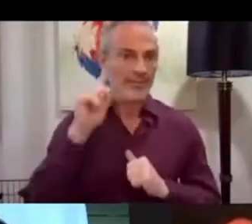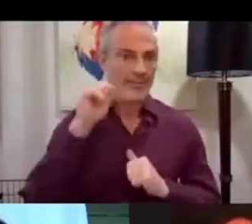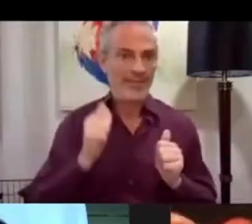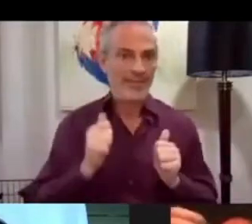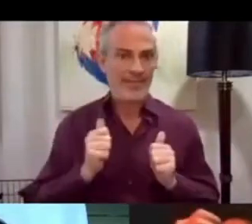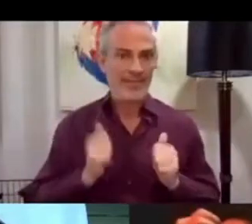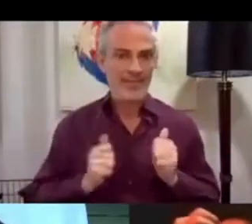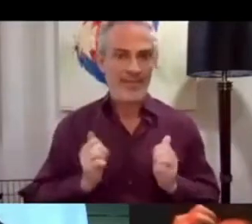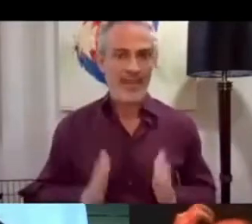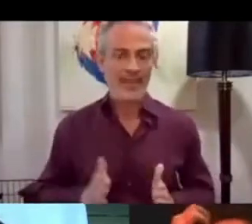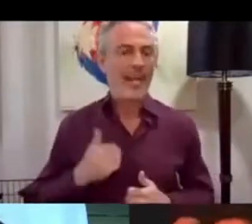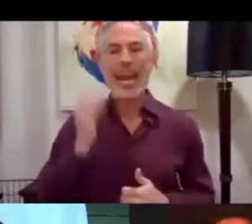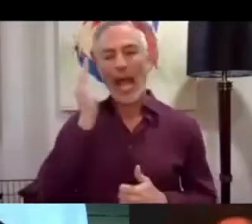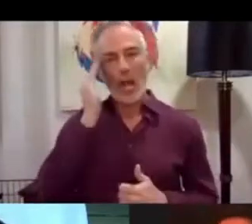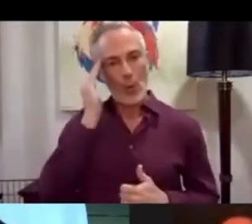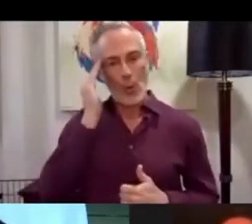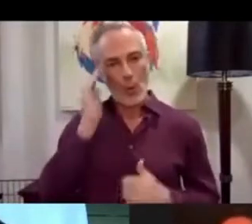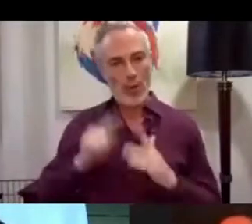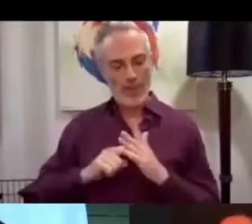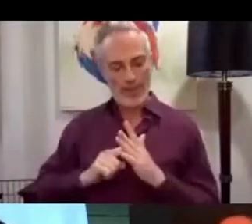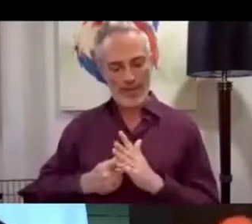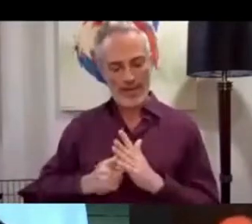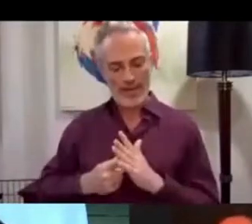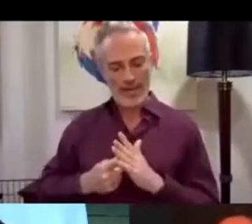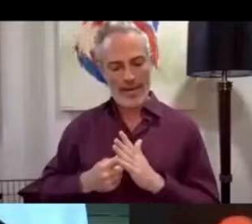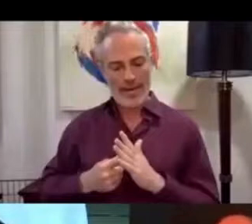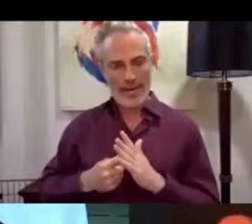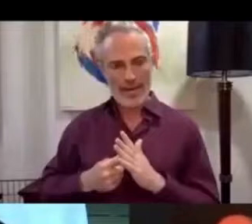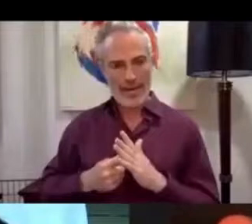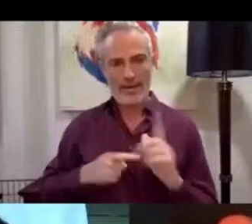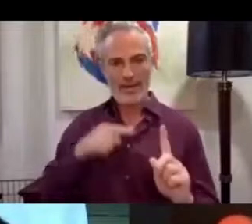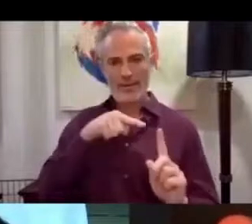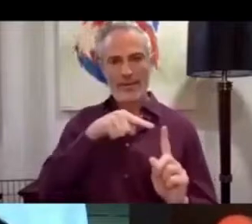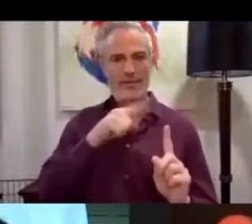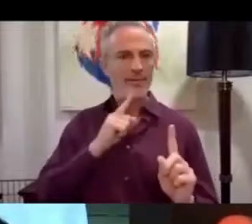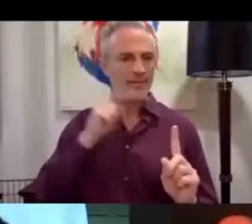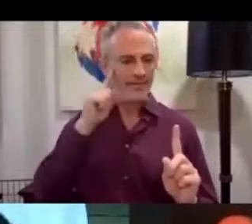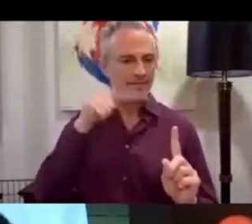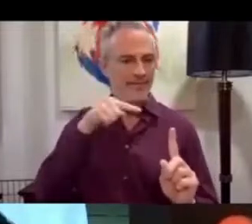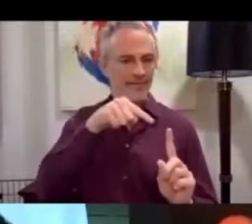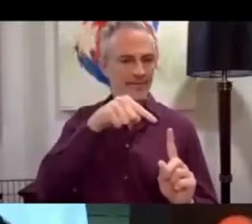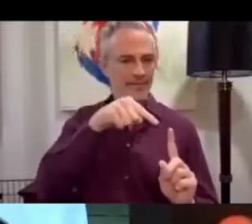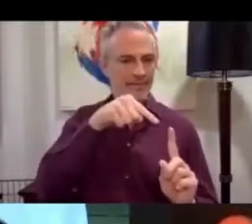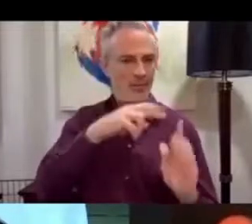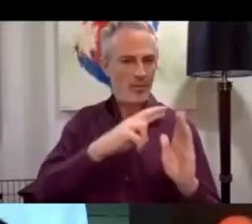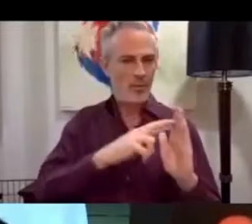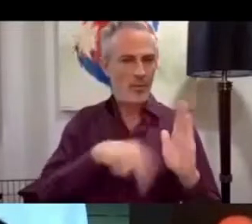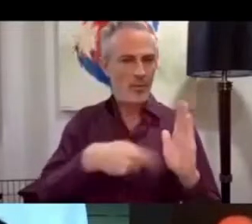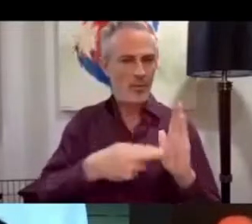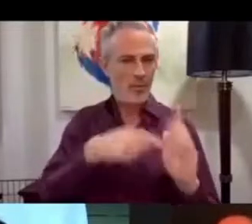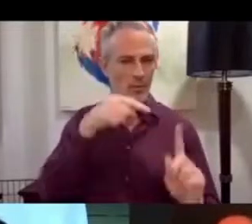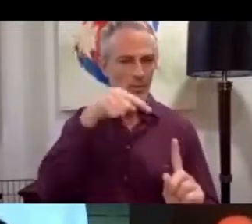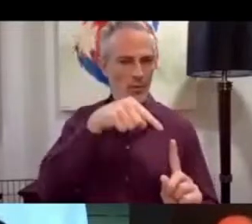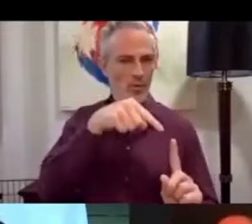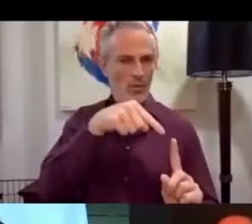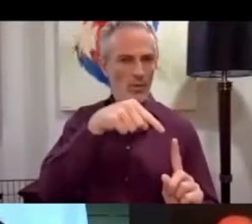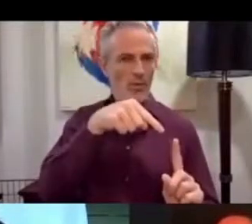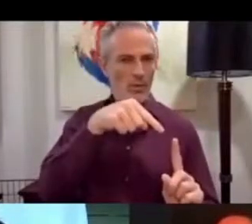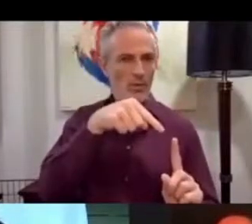from the very beginning, that I wanted a deaf actress for the role of Vedette because she was deaf in the script. So my